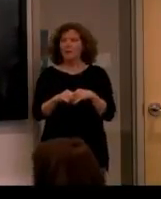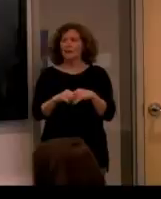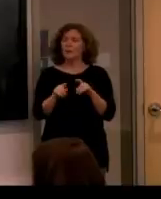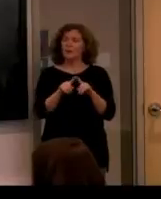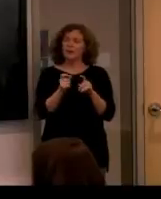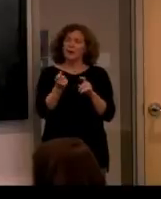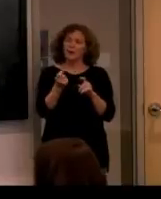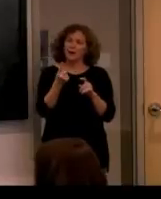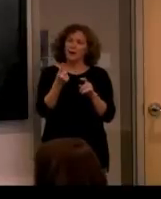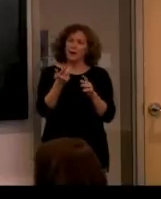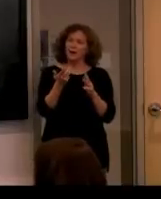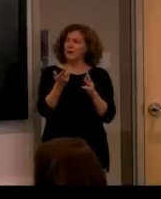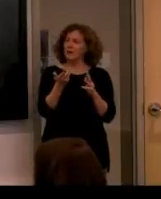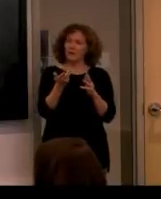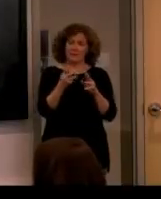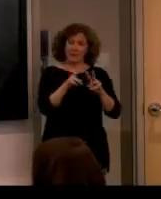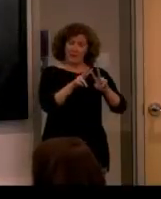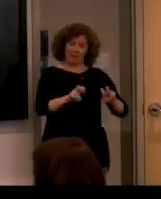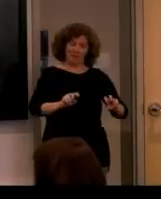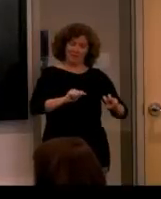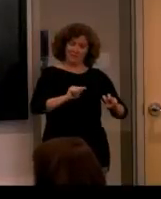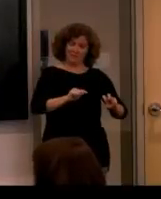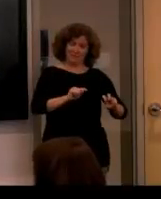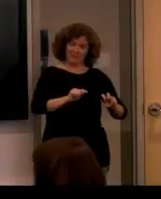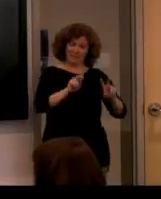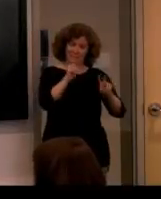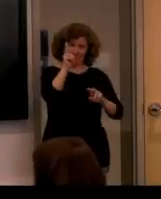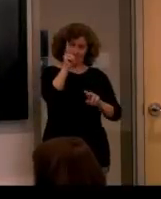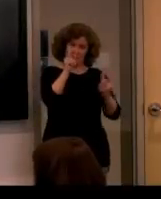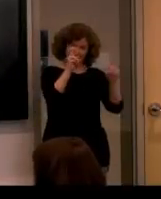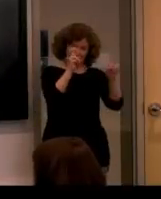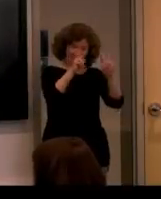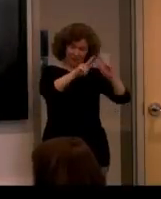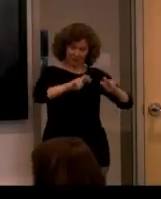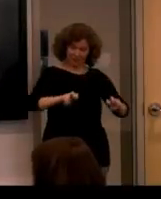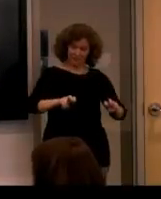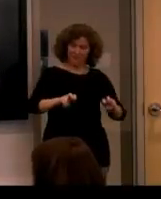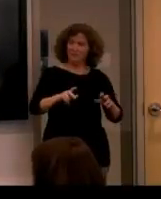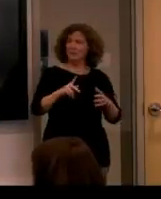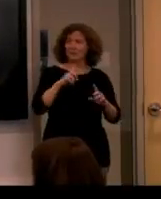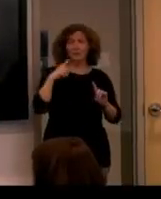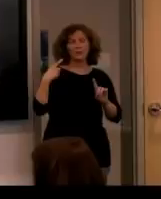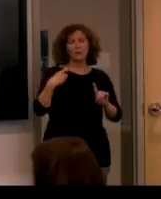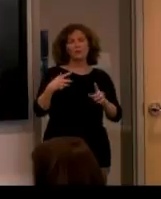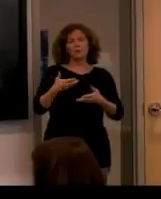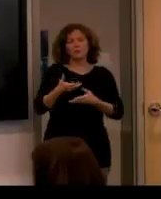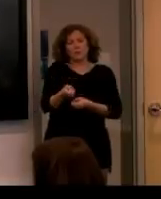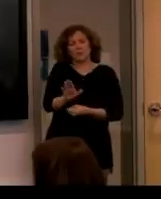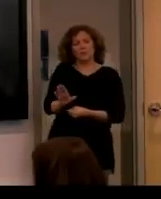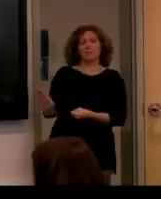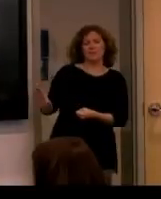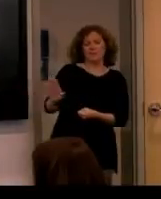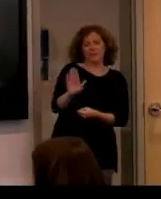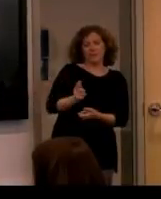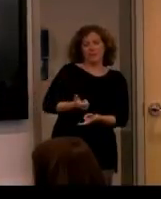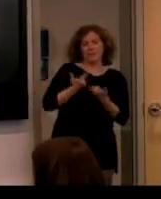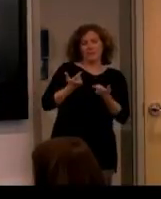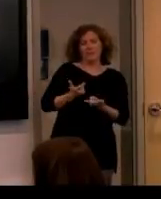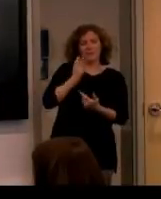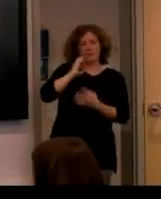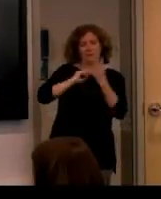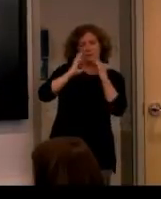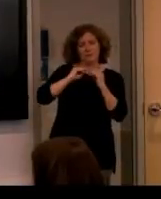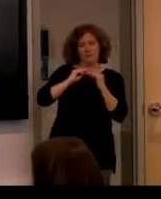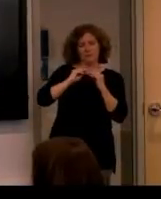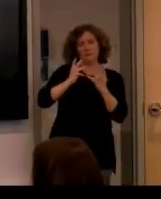came to the analysis we wanted to trust in the lived experience and we wanted